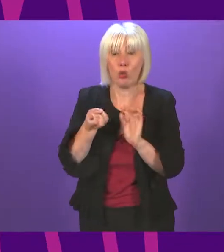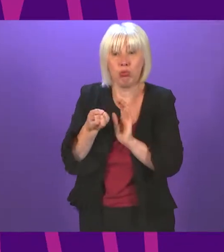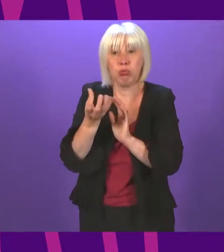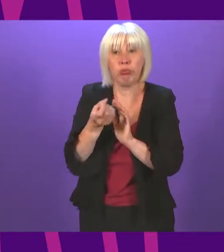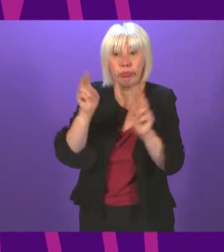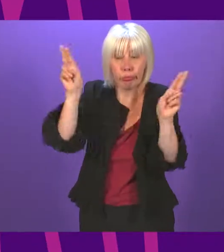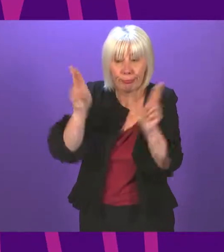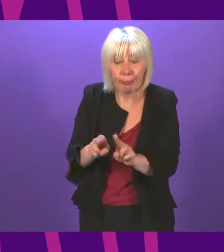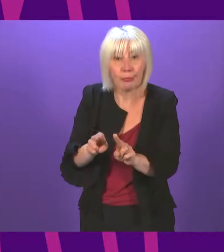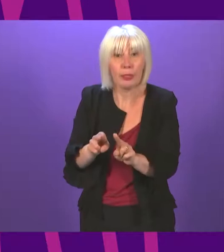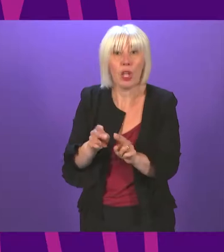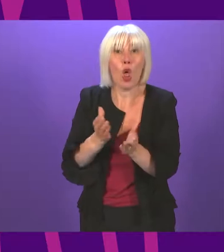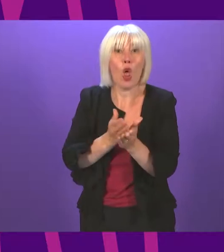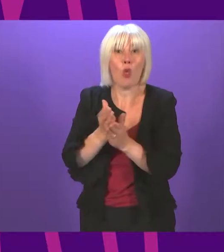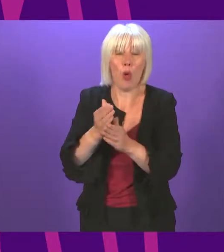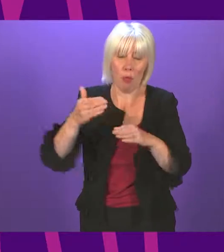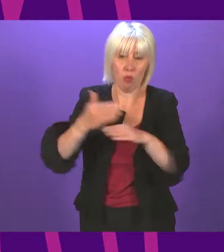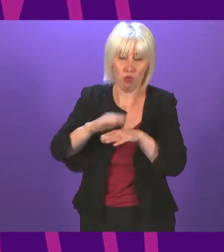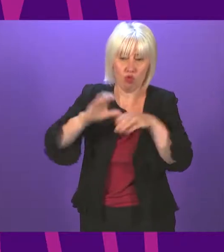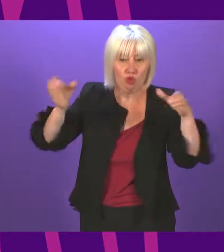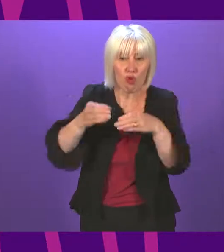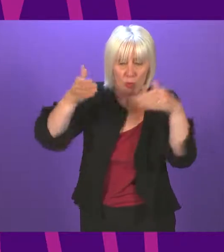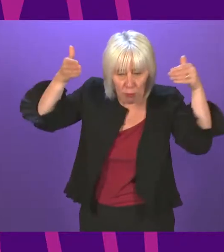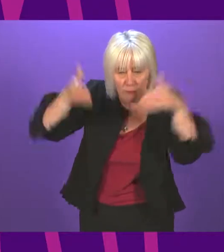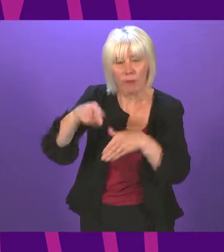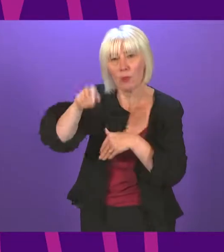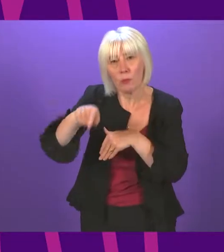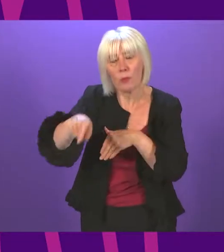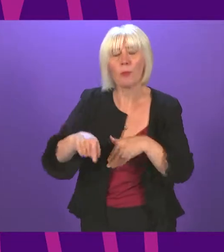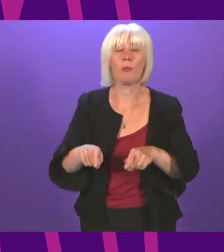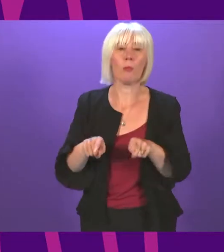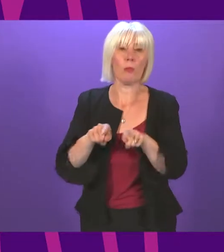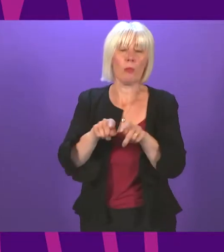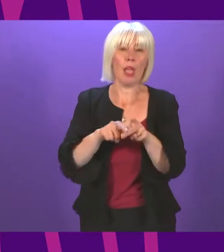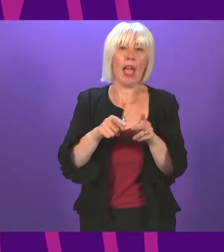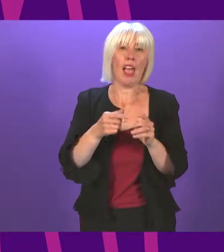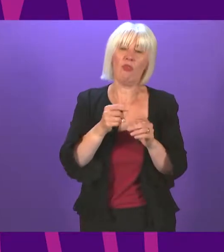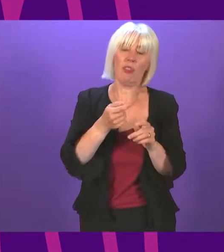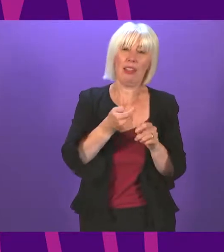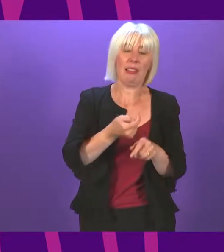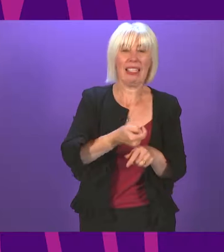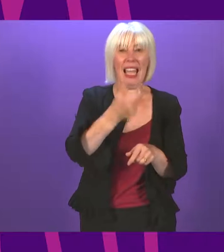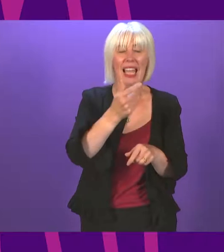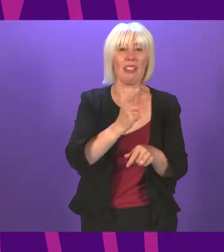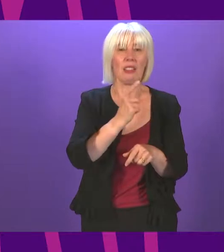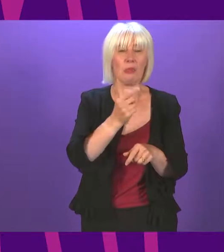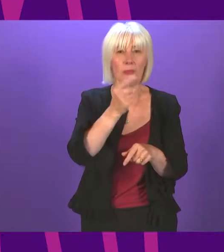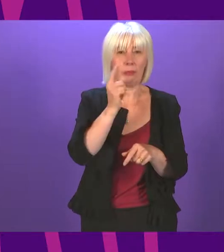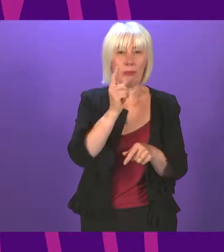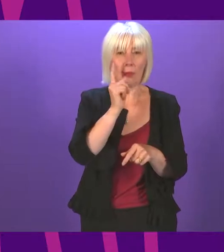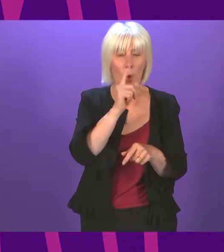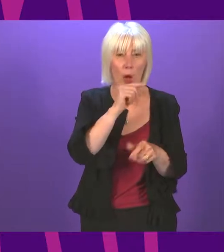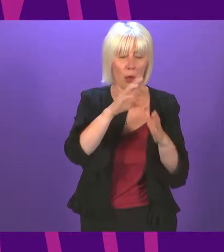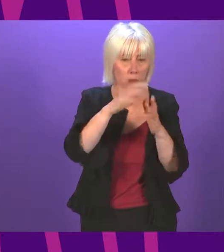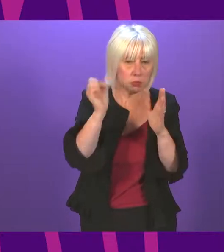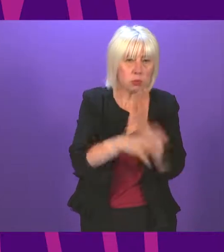the bus decarbonisation taskforce, the steps to remove fossil fuels from public transport, where we making £50